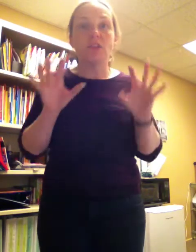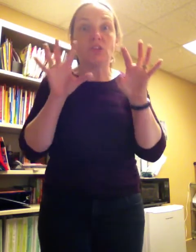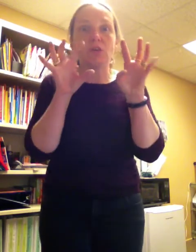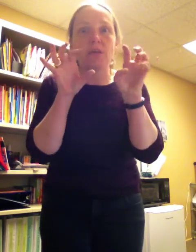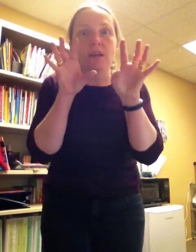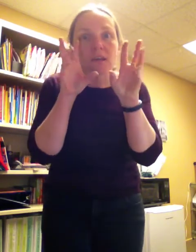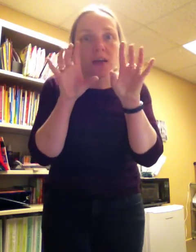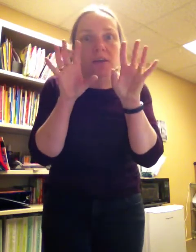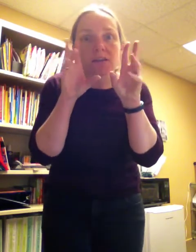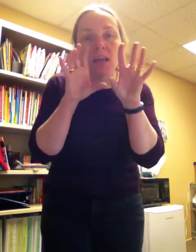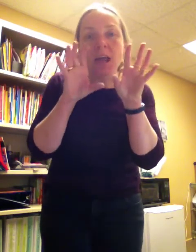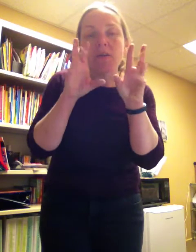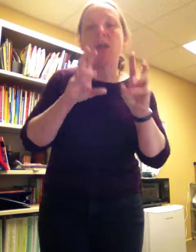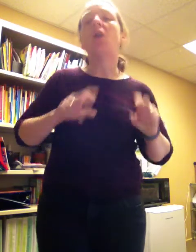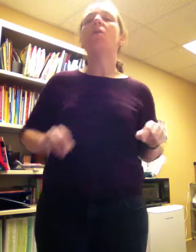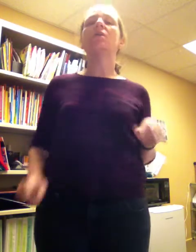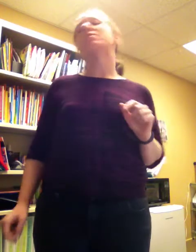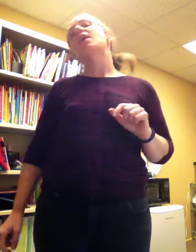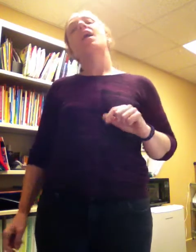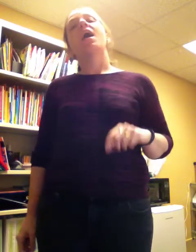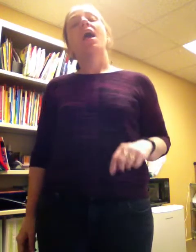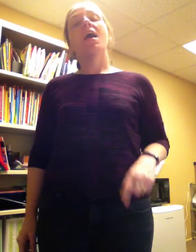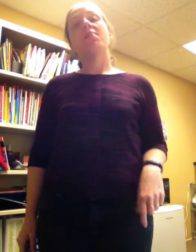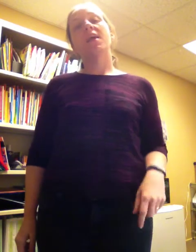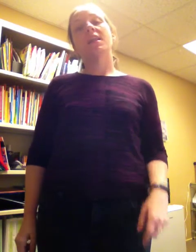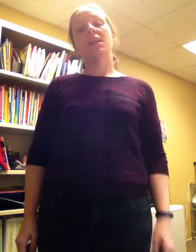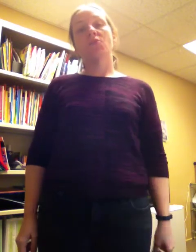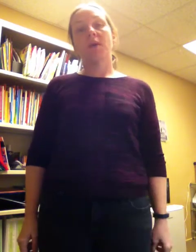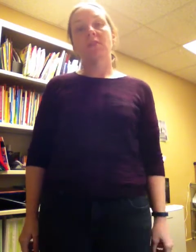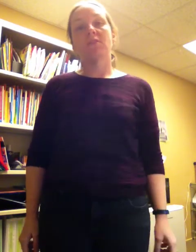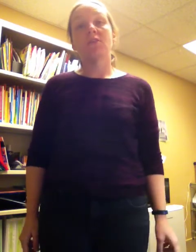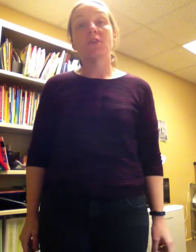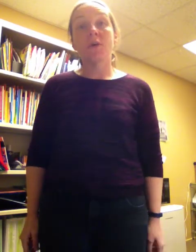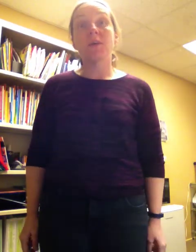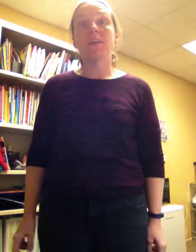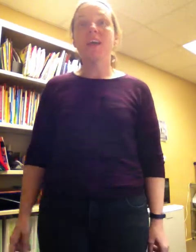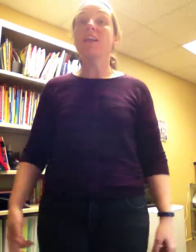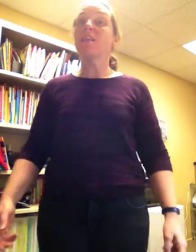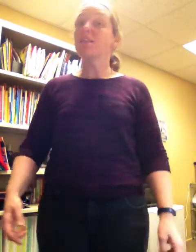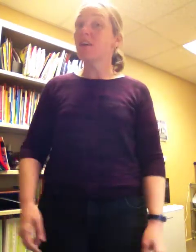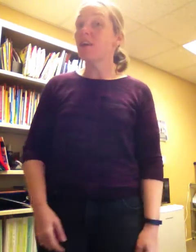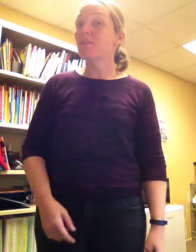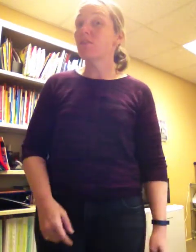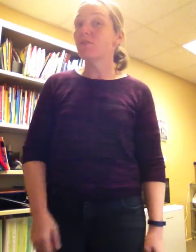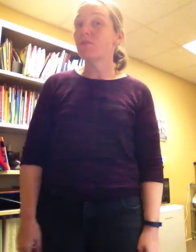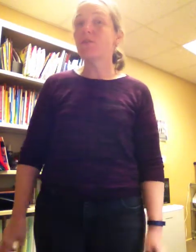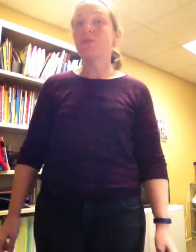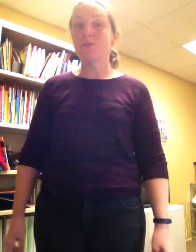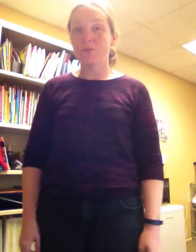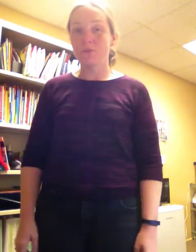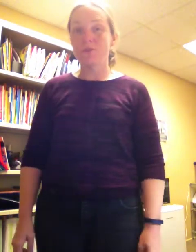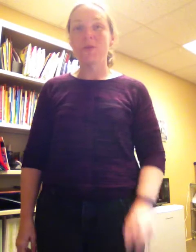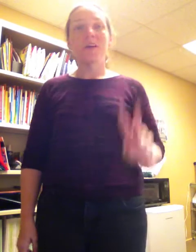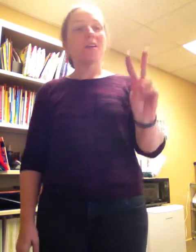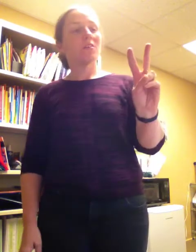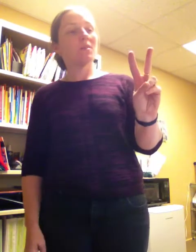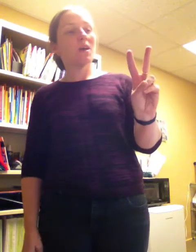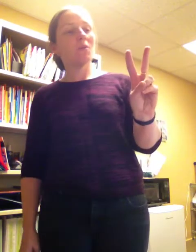showed their very scary claws, and then each went to go and get another dinosaur for the zoo. So we start with